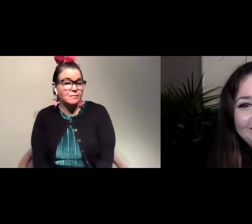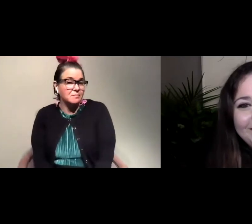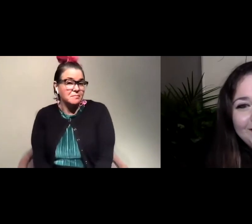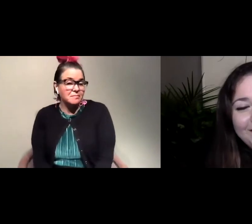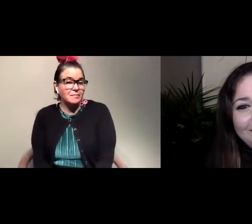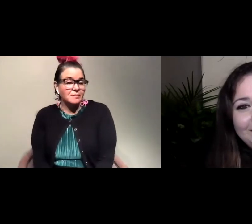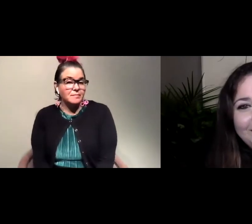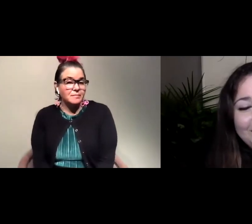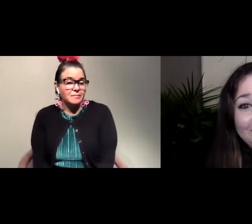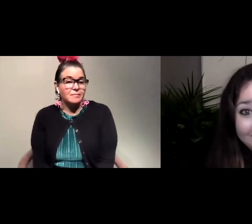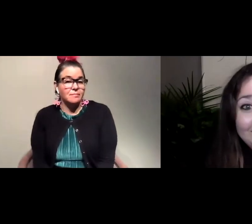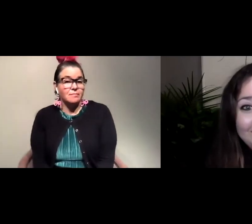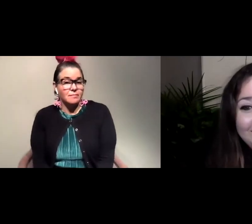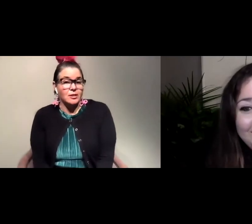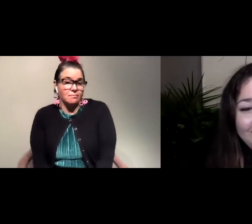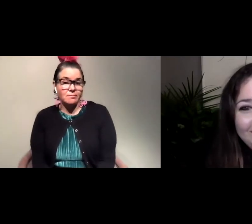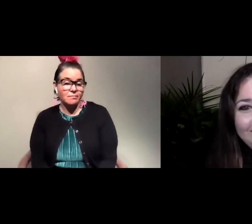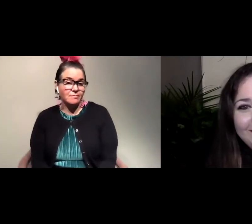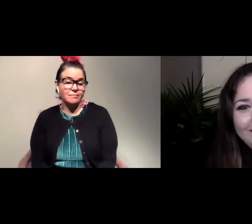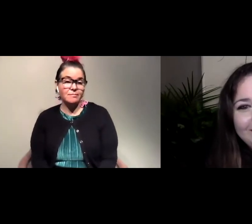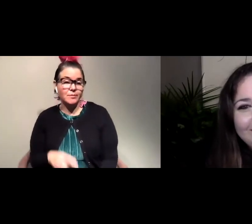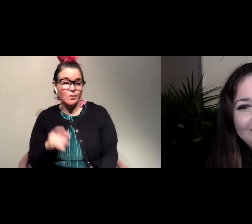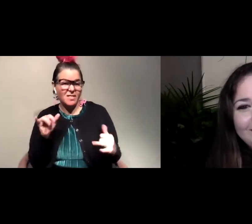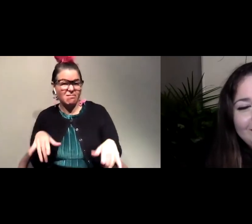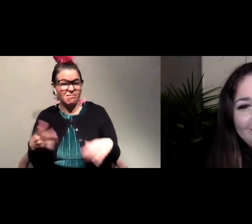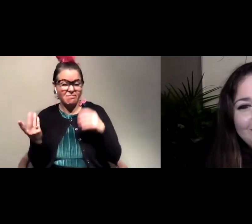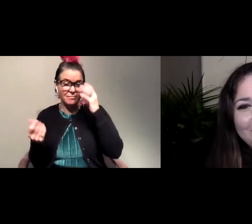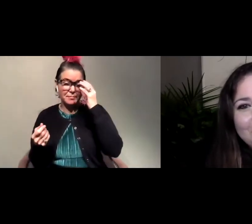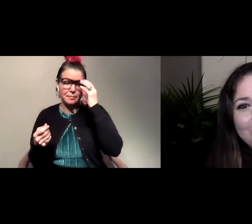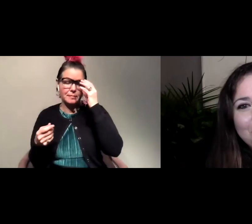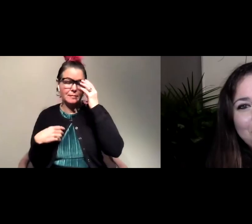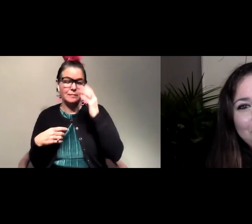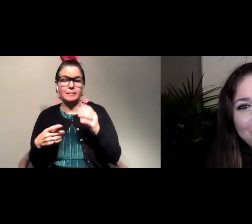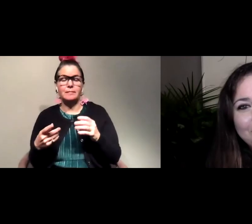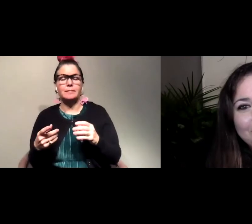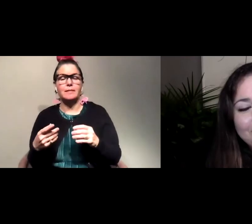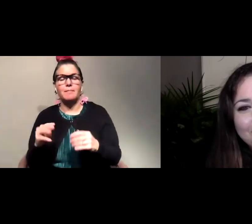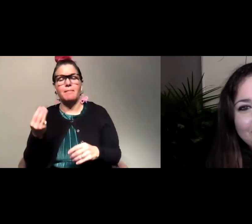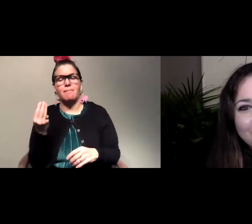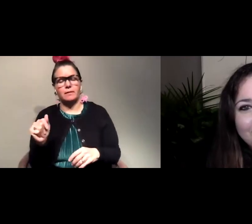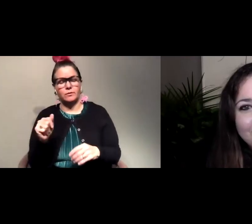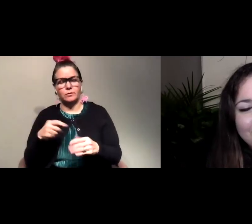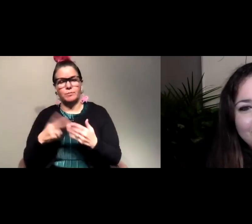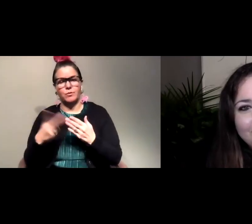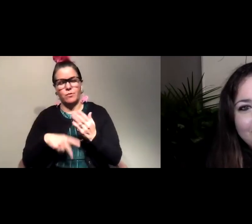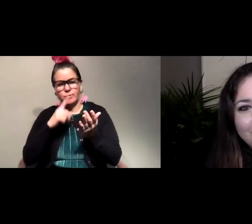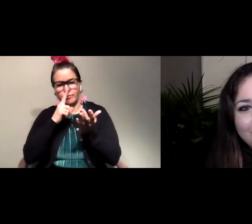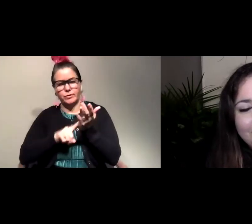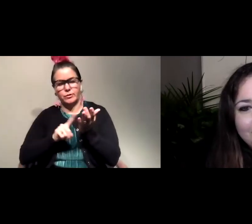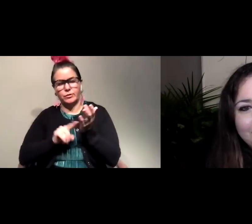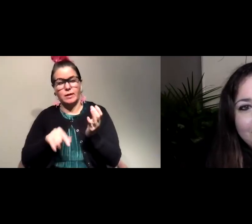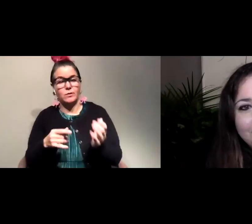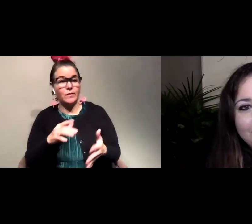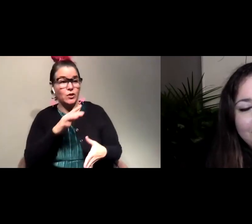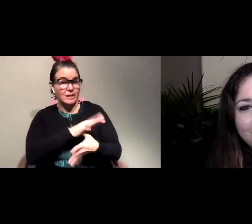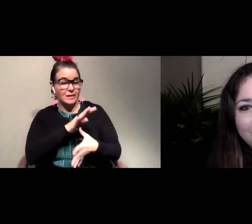Um, yeah. Um, so that was one advice that I got in my master's research. Um, so if you're a senior